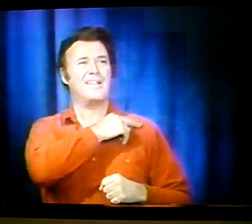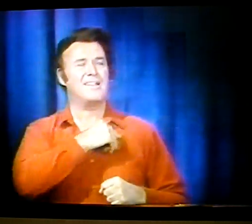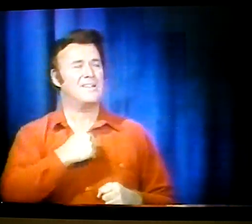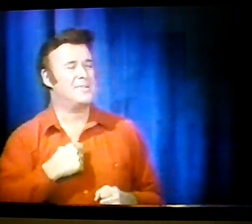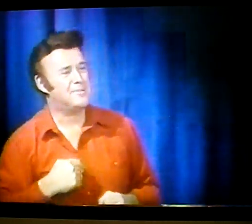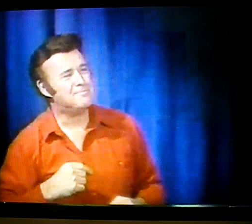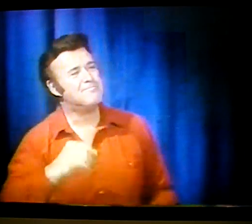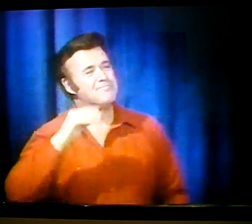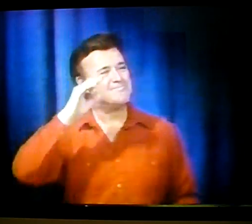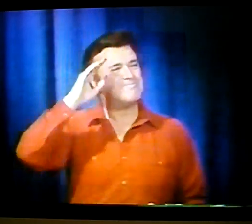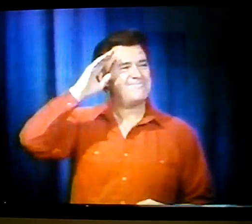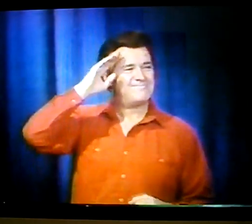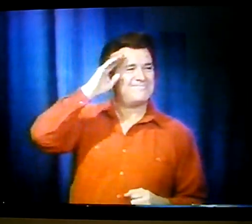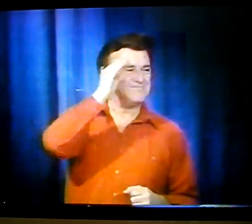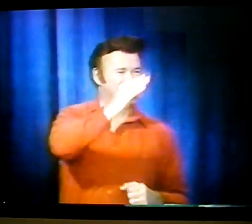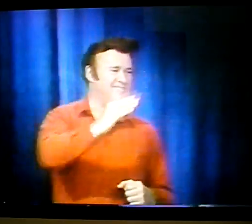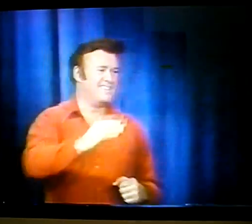upon my shoulder.